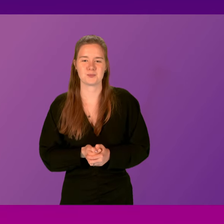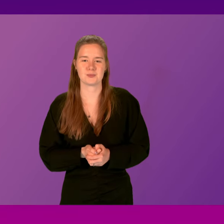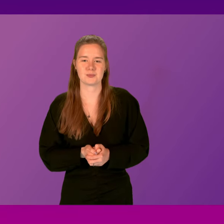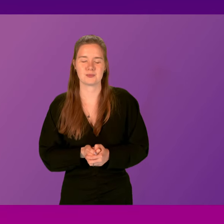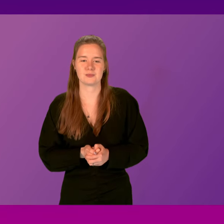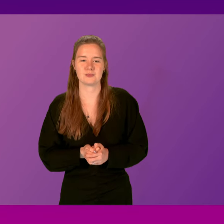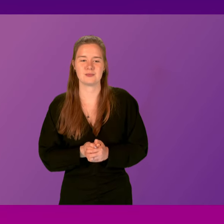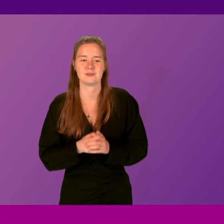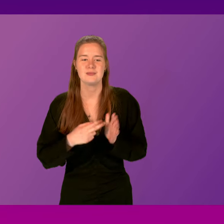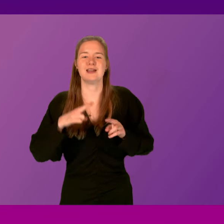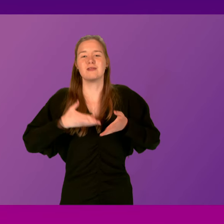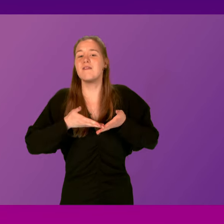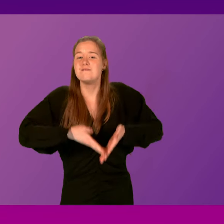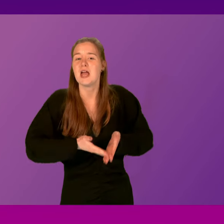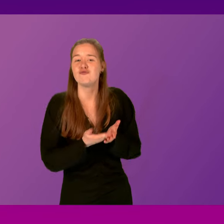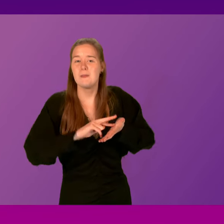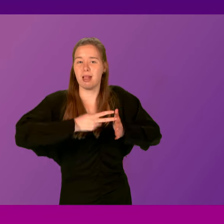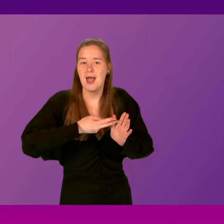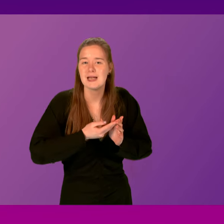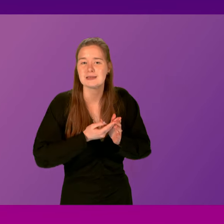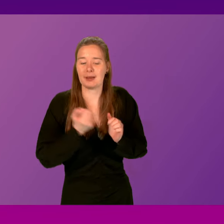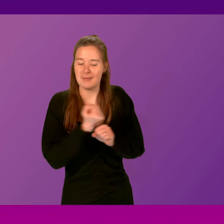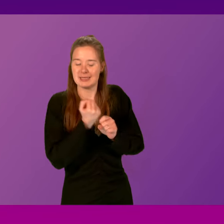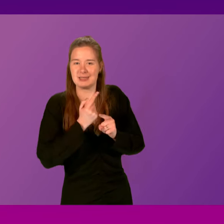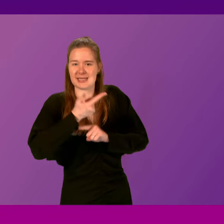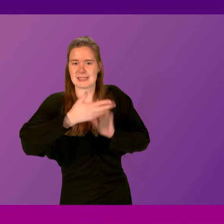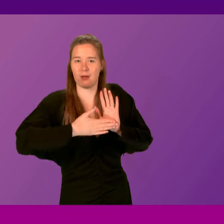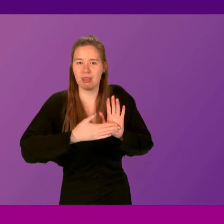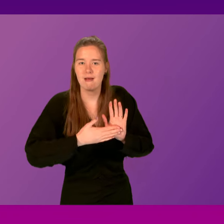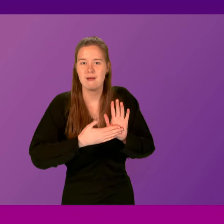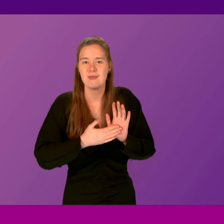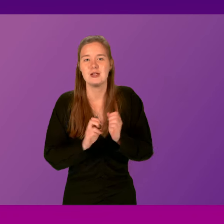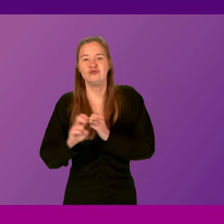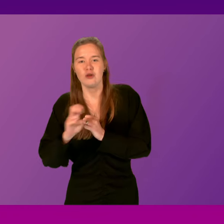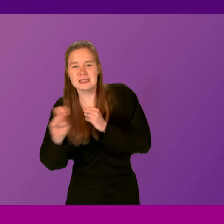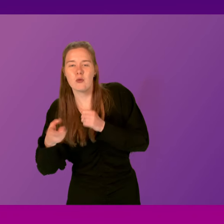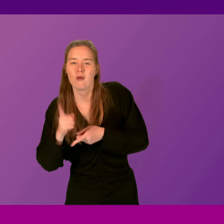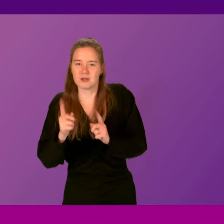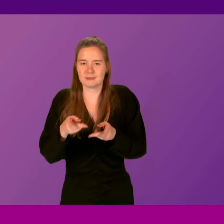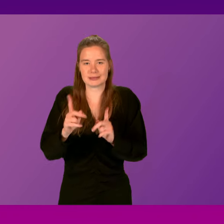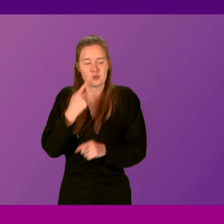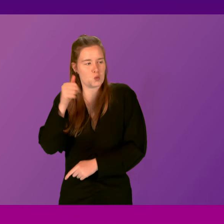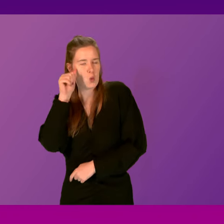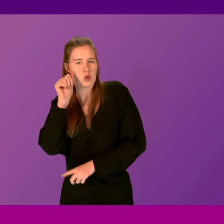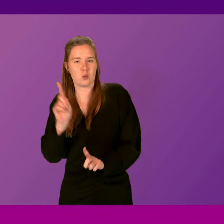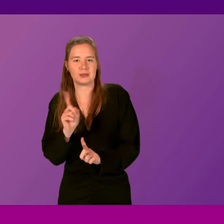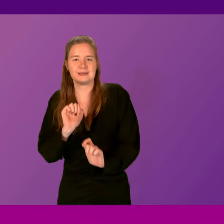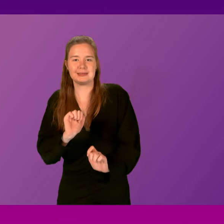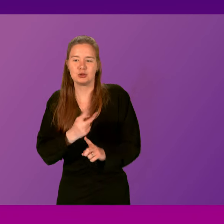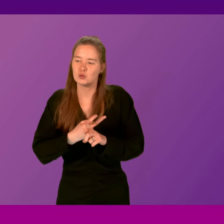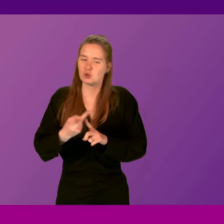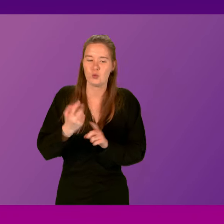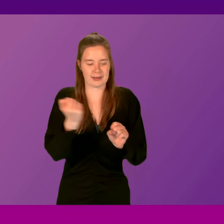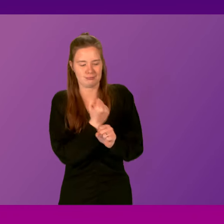Hamniveau is due to undergo planned maintenance next month. As a former Transport Minister, the First Minister will know that in the past, this two-week